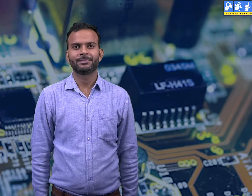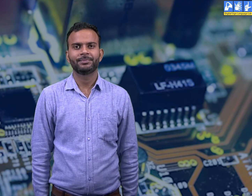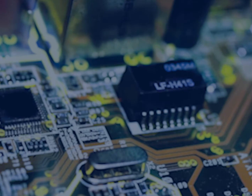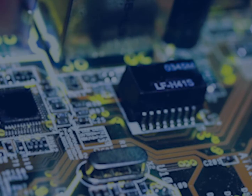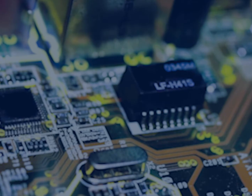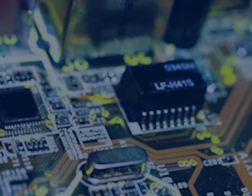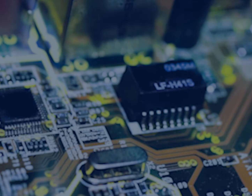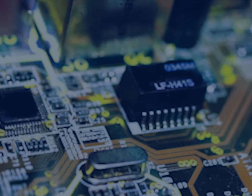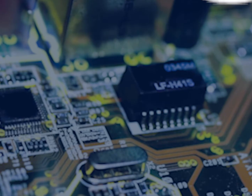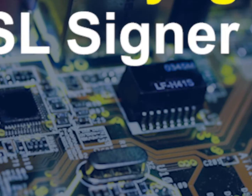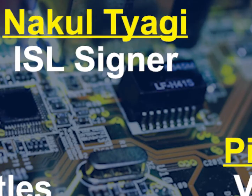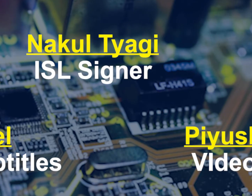Plotter Plotter Plotter